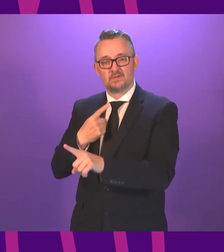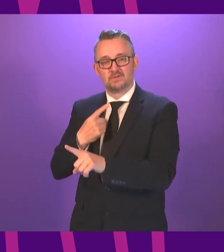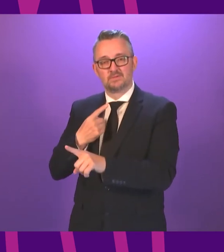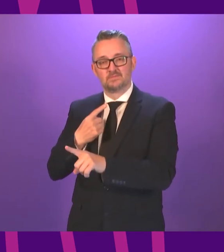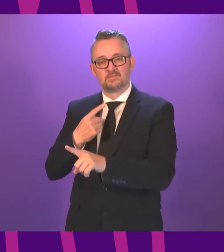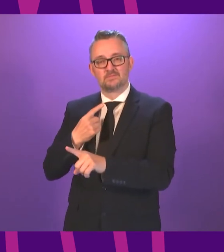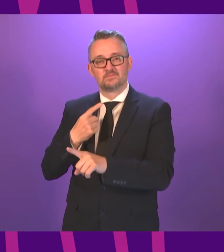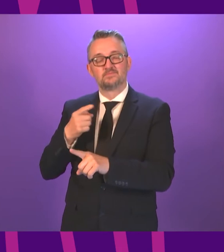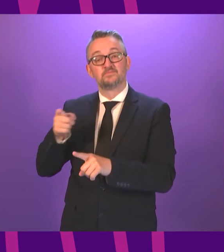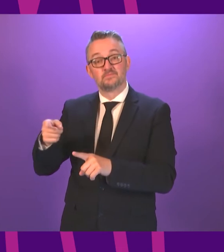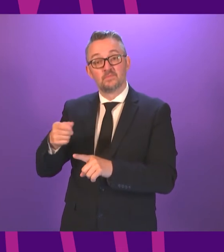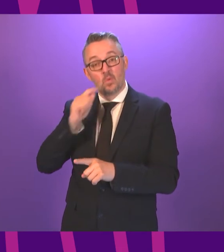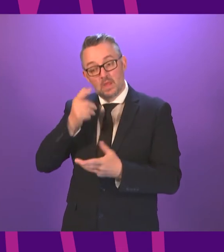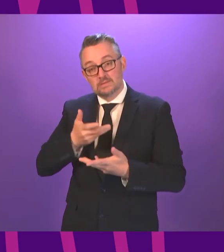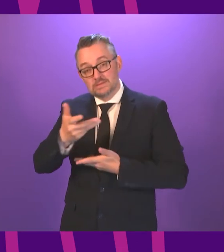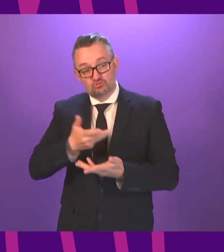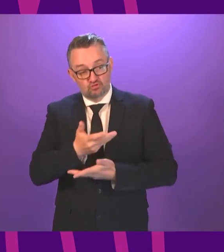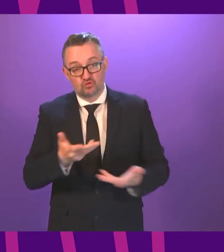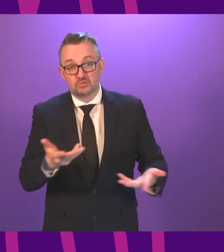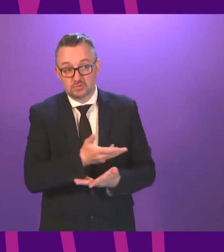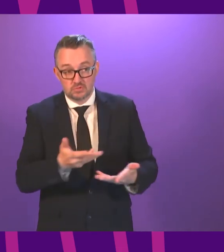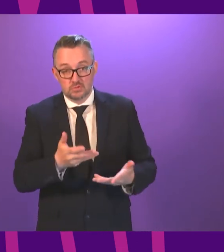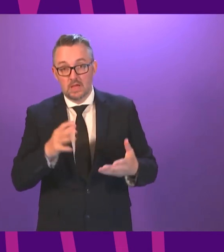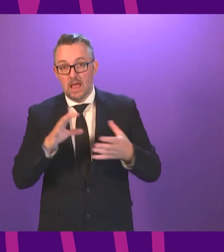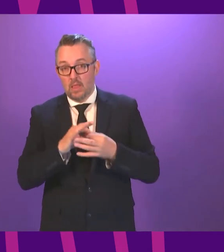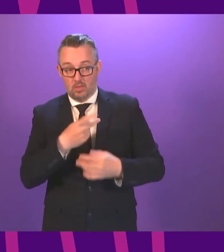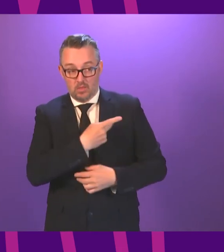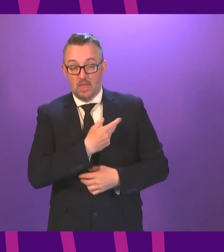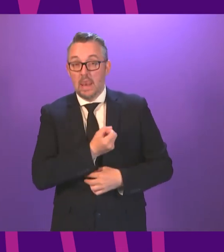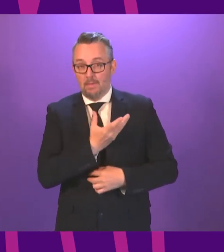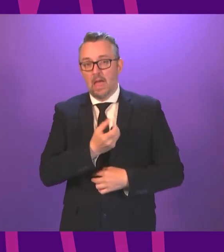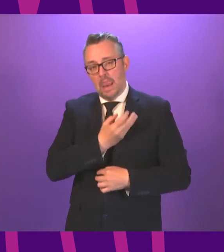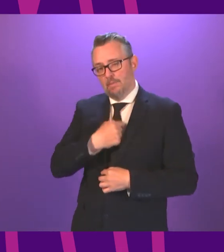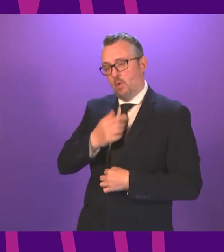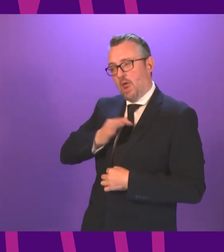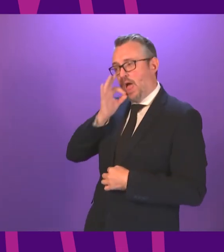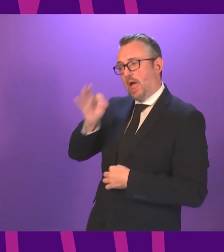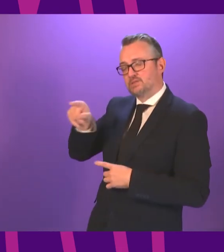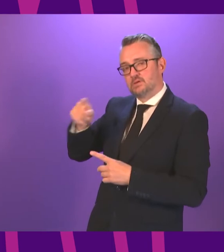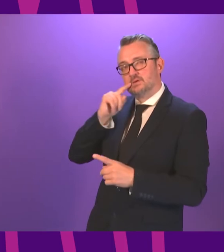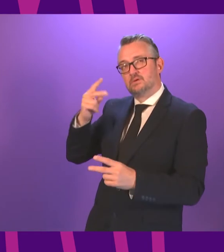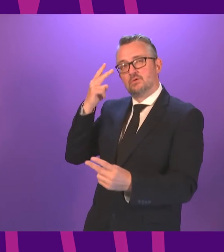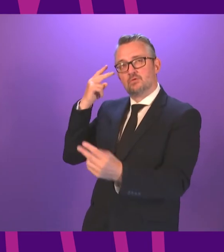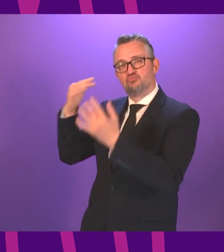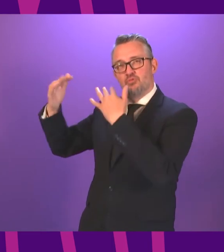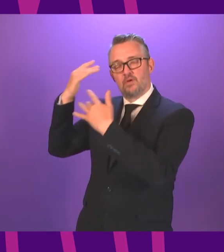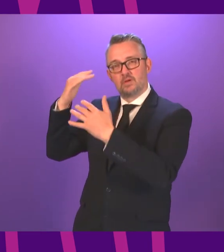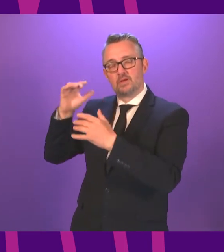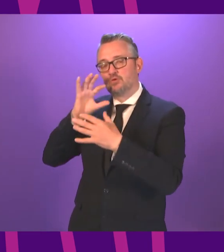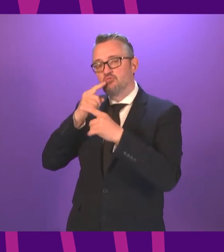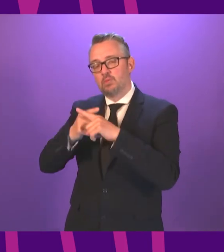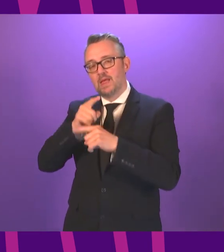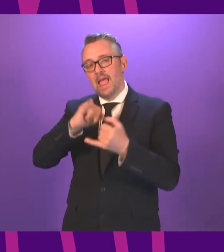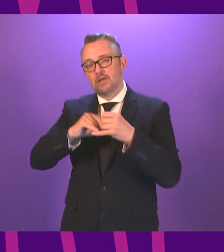those constructive discussions forward, certainly on Labour's part, we would ask the Cabinet Secretary to reflect on the conduct of the SQA